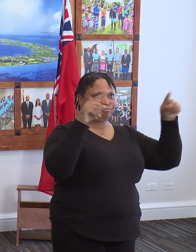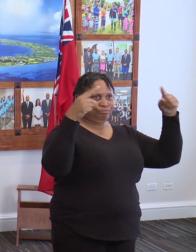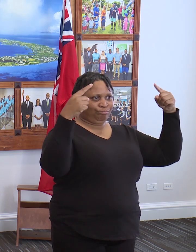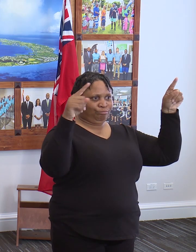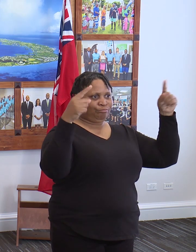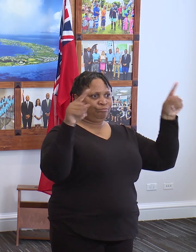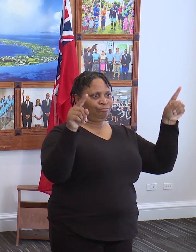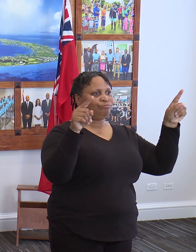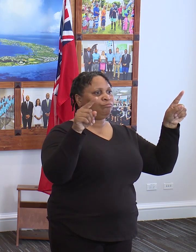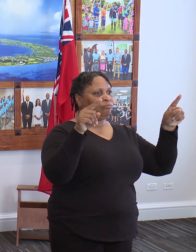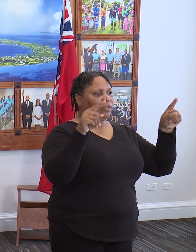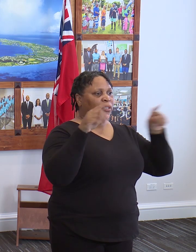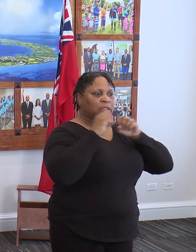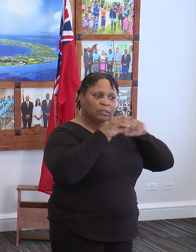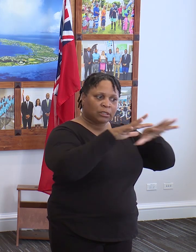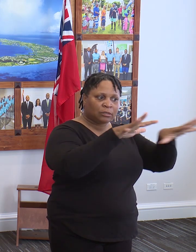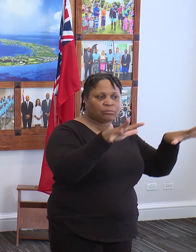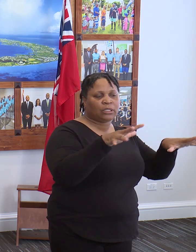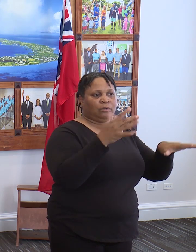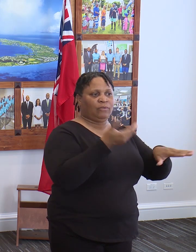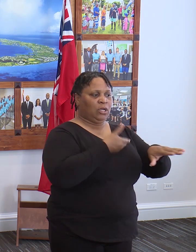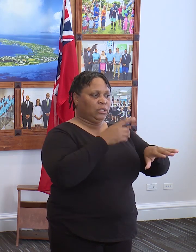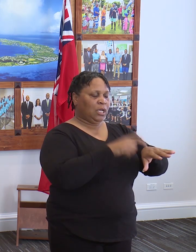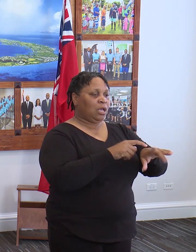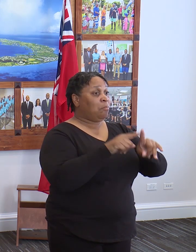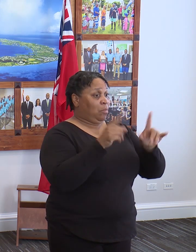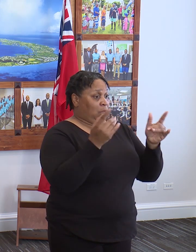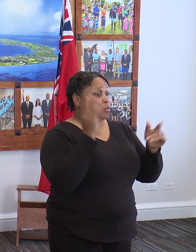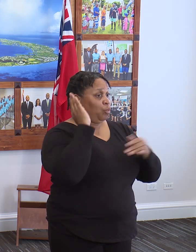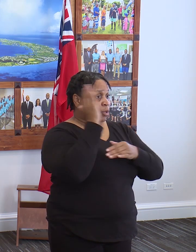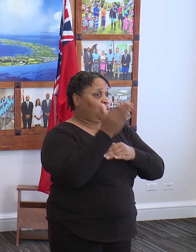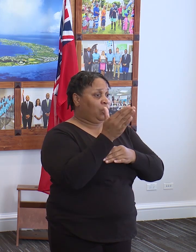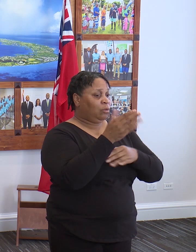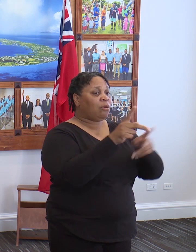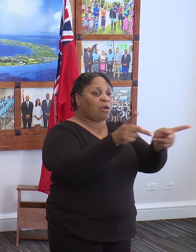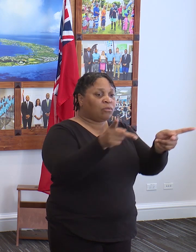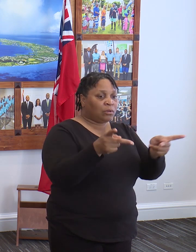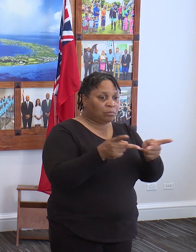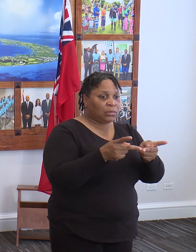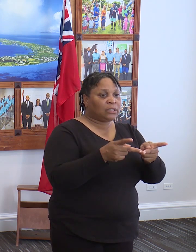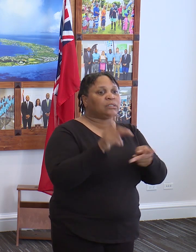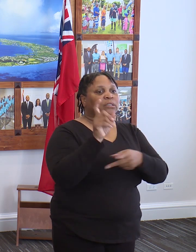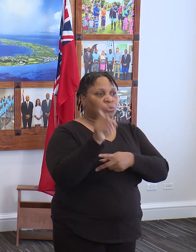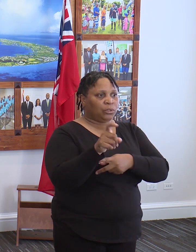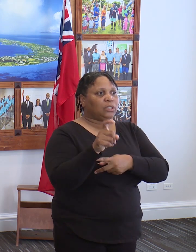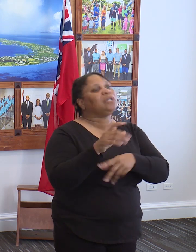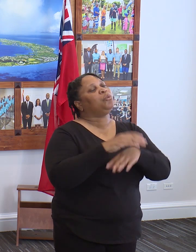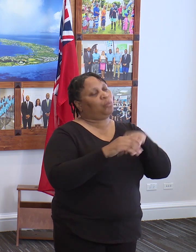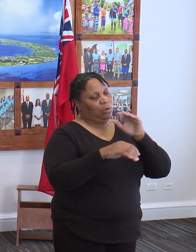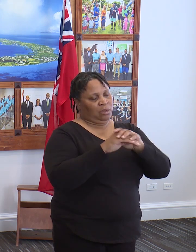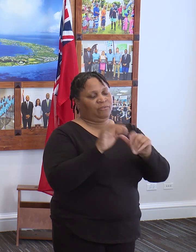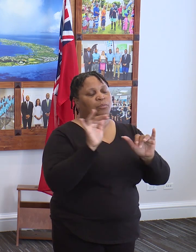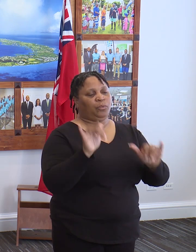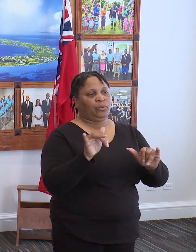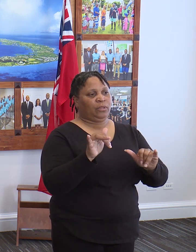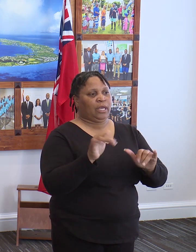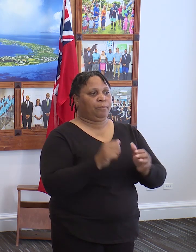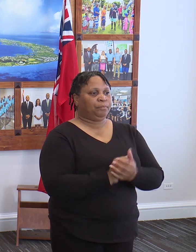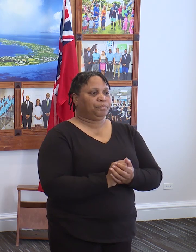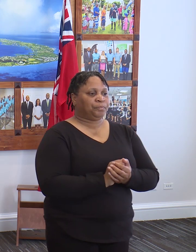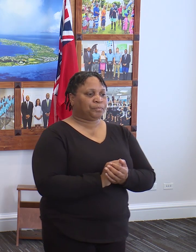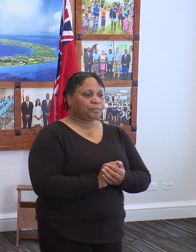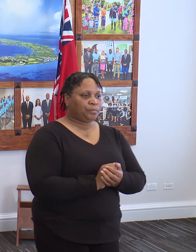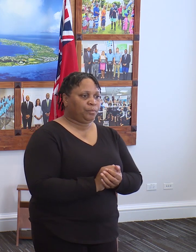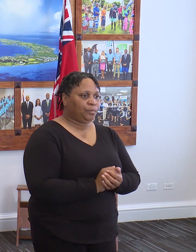particular difficult stage of our time. But we will have the capacity for persons which we need. We are comfortable with that. All right.